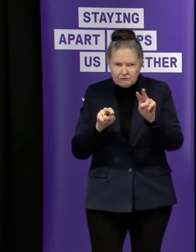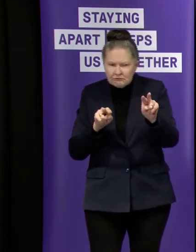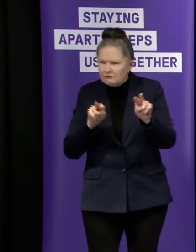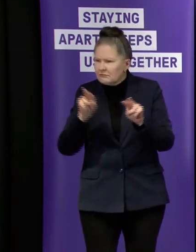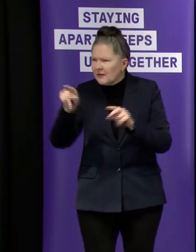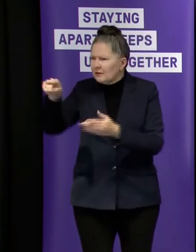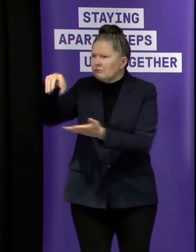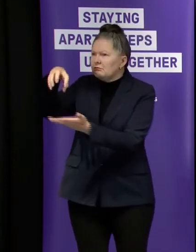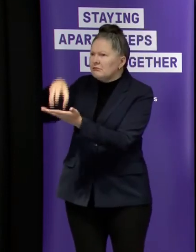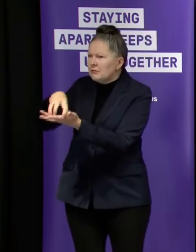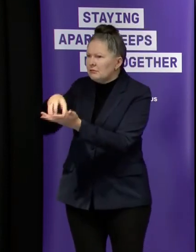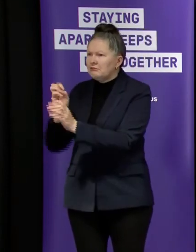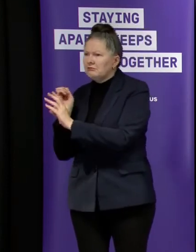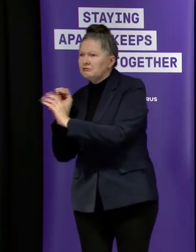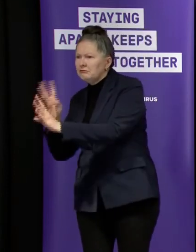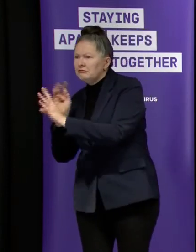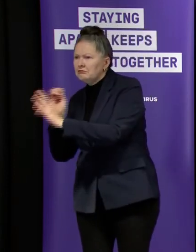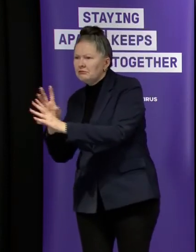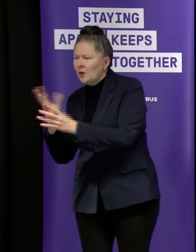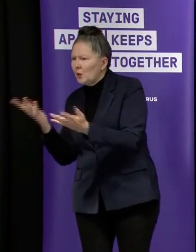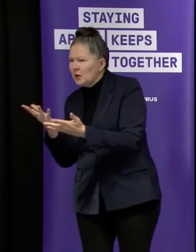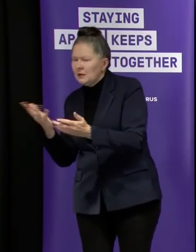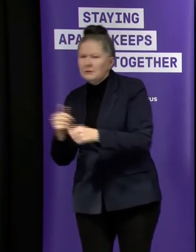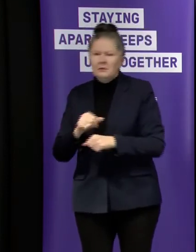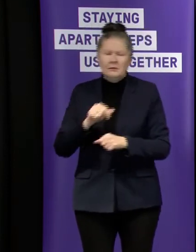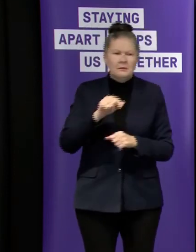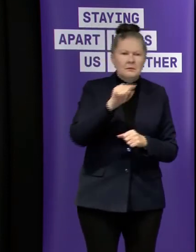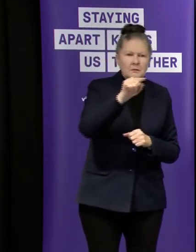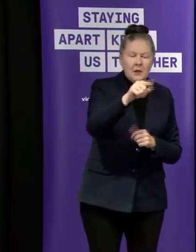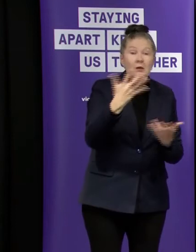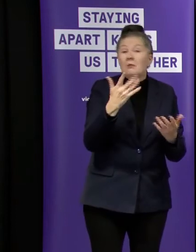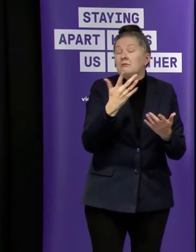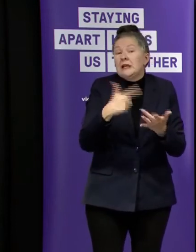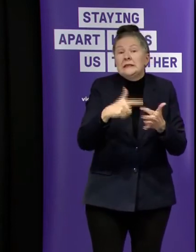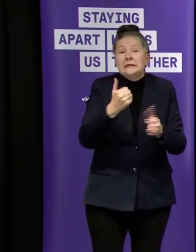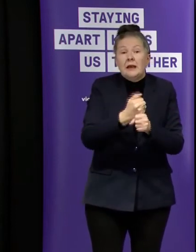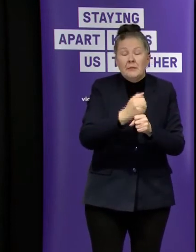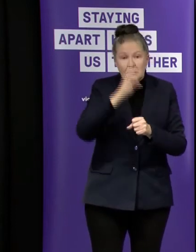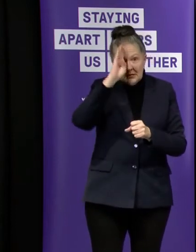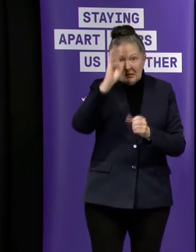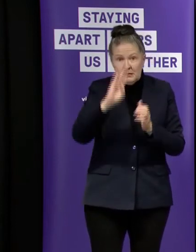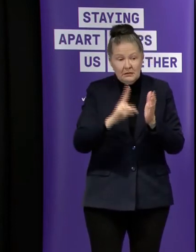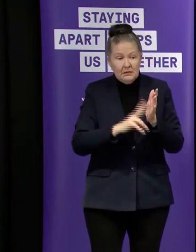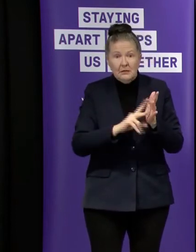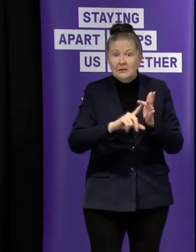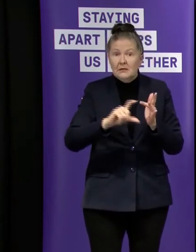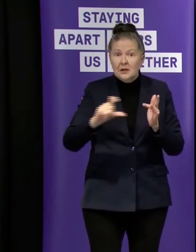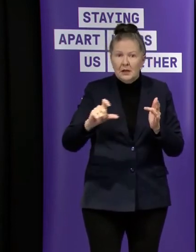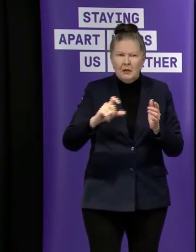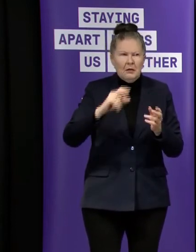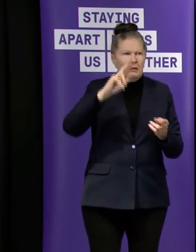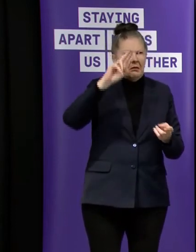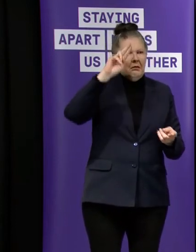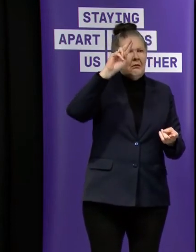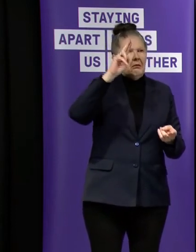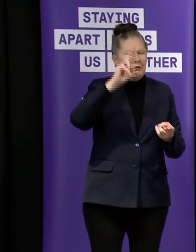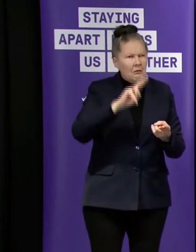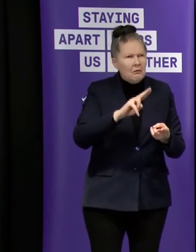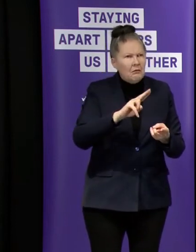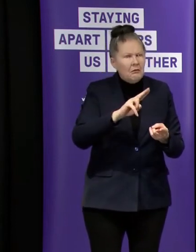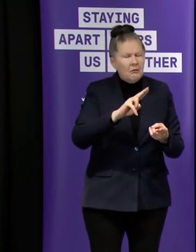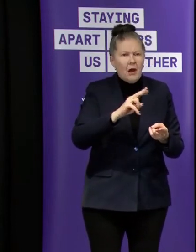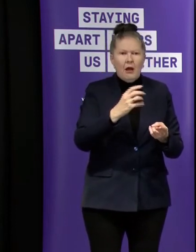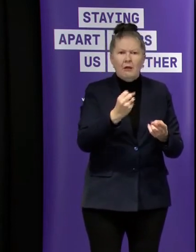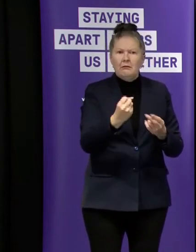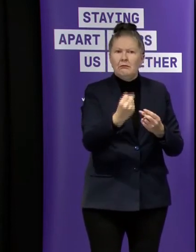less active um we we'll look at um for example in in regional victoria where um testing dropped off for a bit and we saw a few